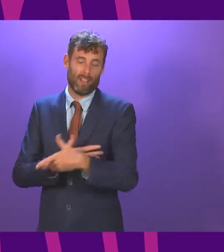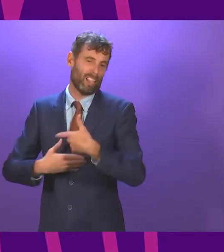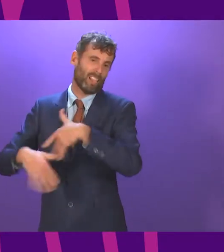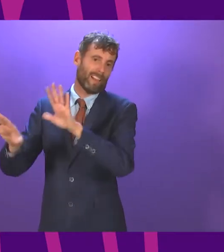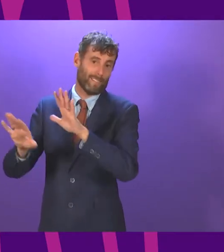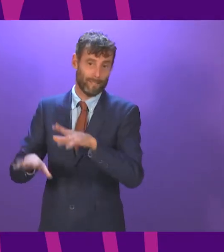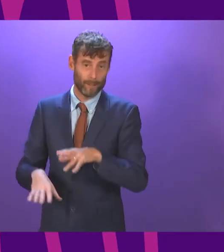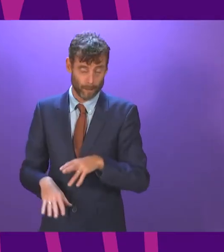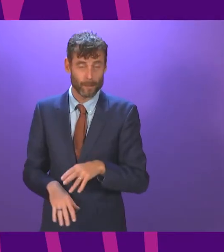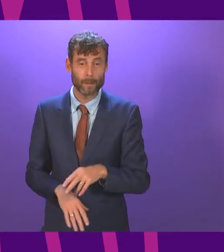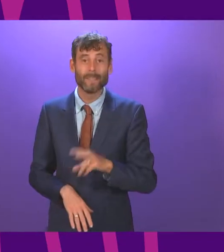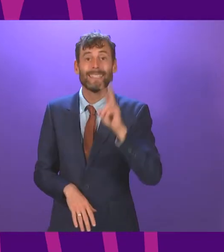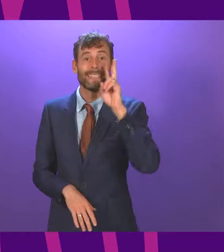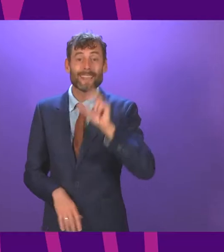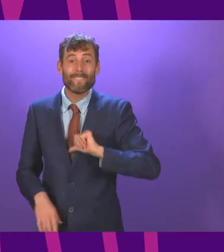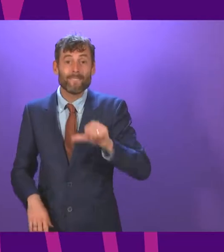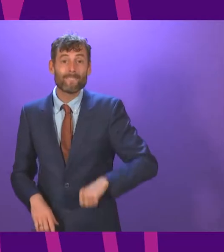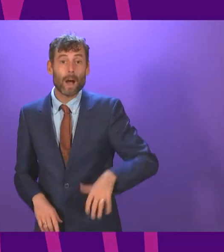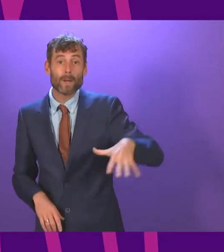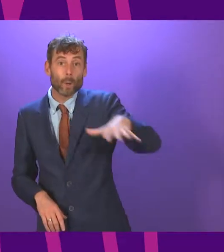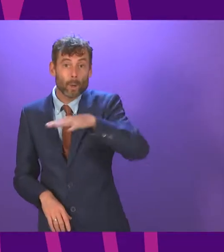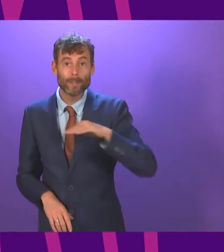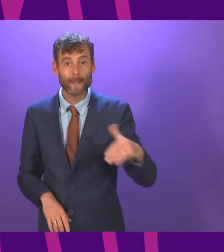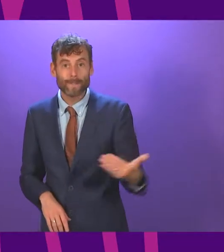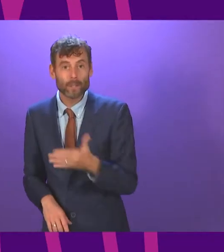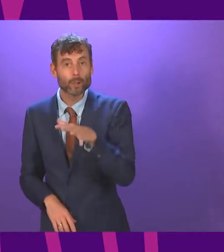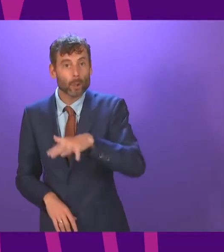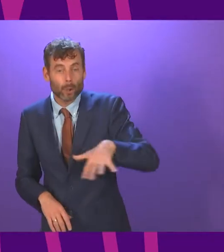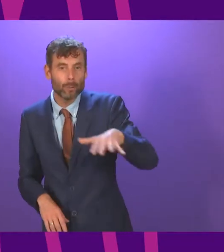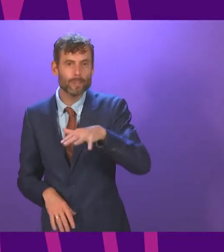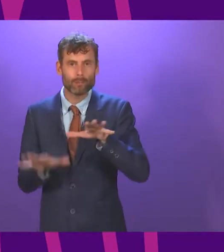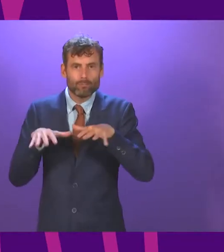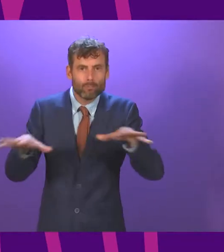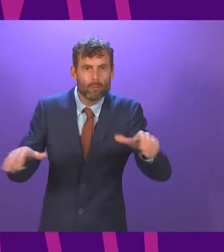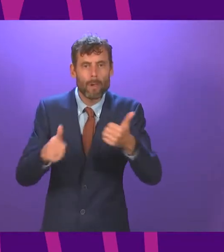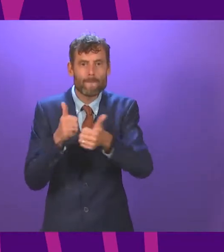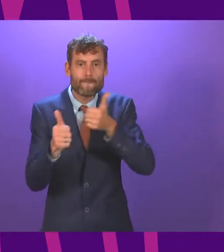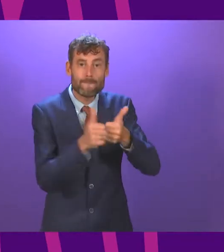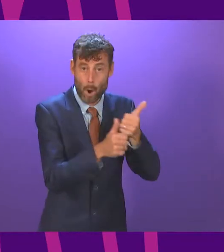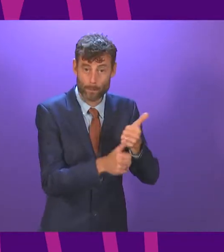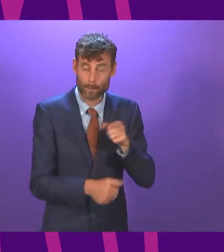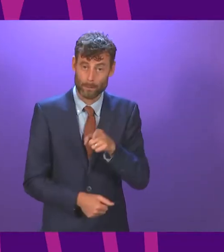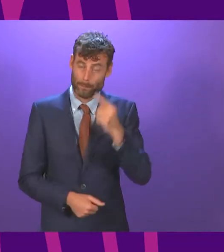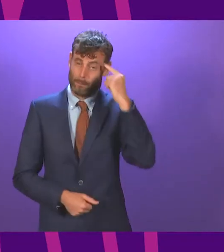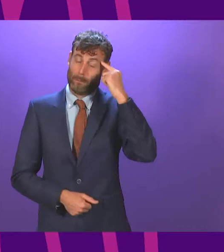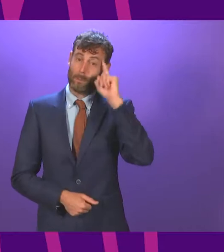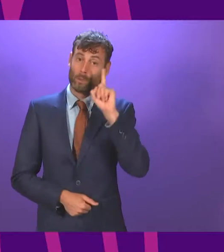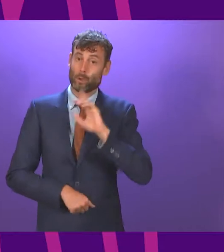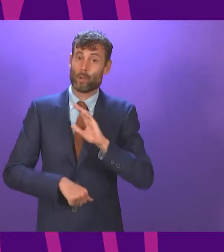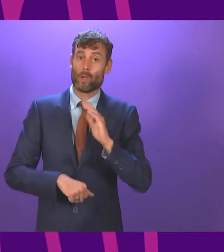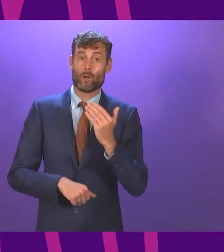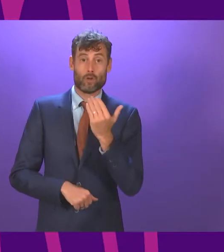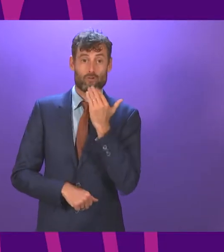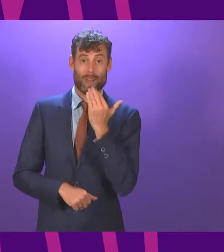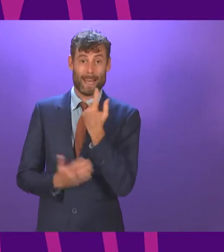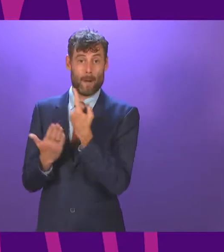from representatives of the farming community, of the fishing community, of rural industries, as to the impact that Green policies would have upon